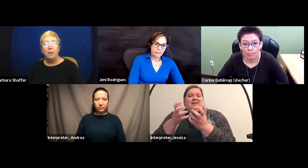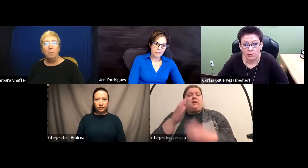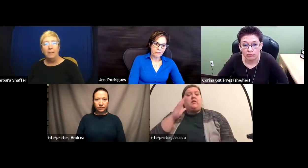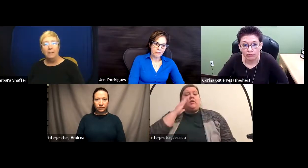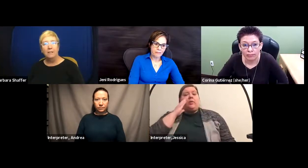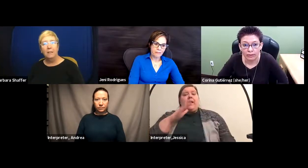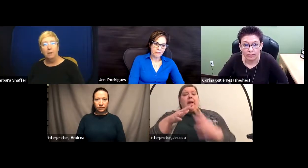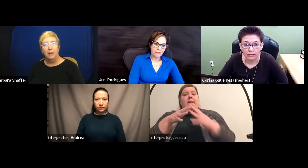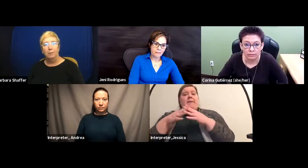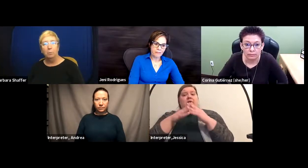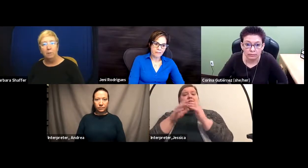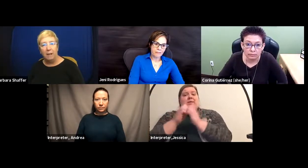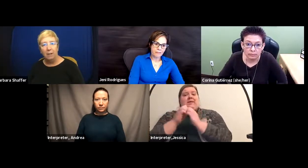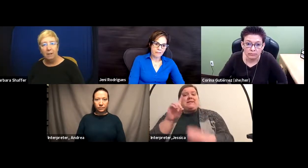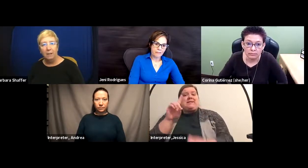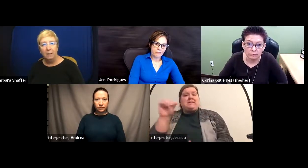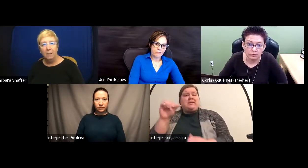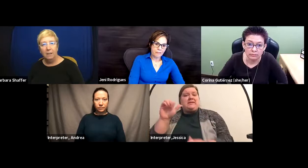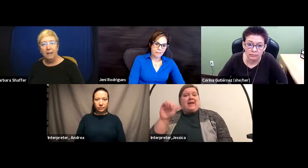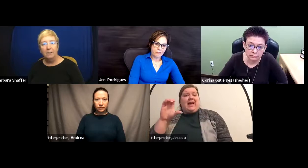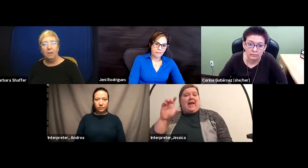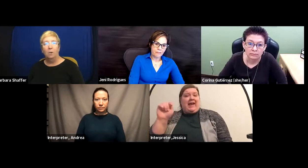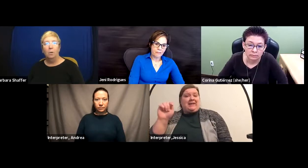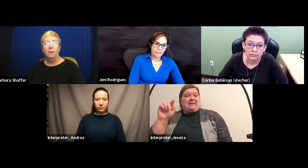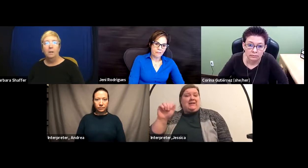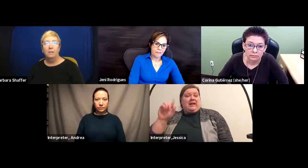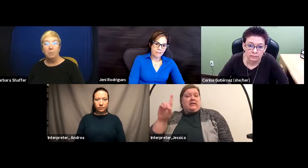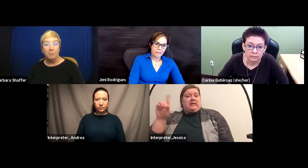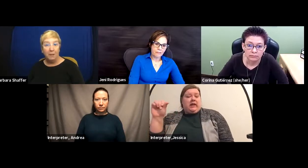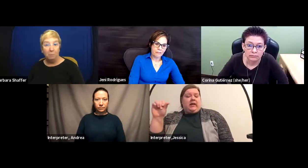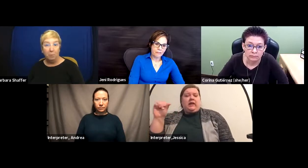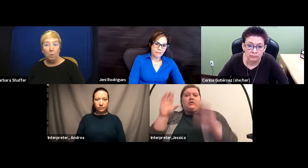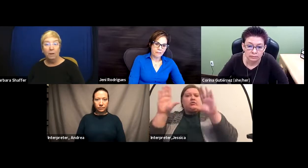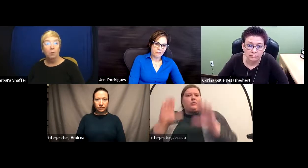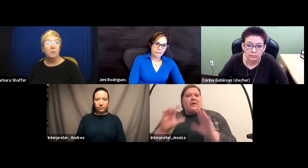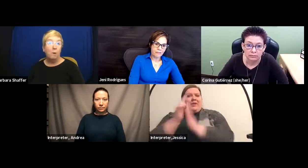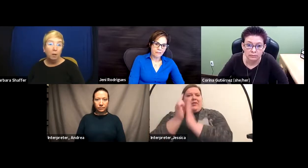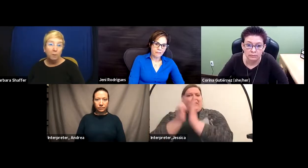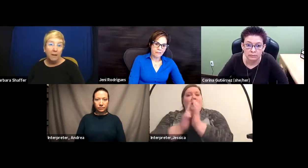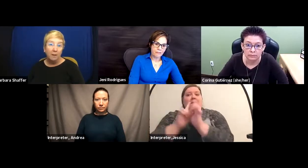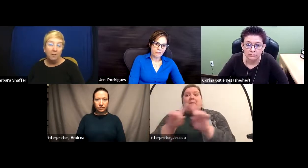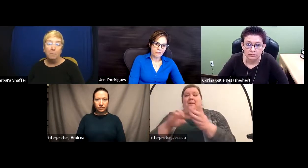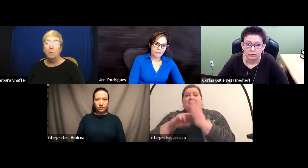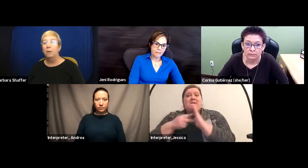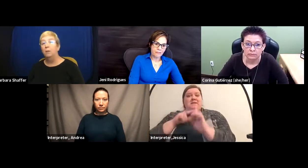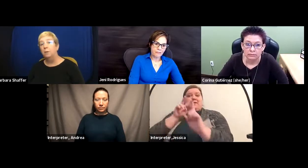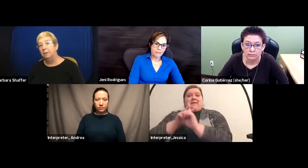but it doesn't cover every provider. And so sometimes deaf people want to go to a smaller provider. They may want to go to a,